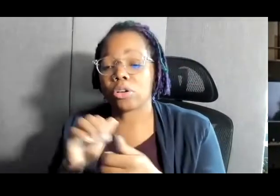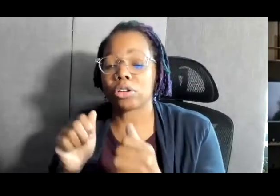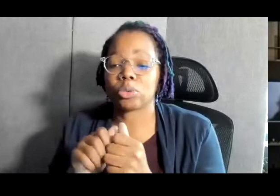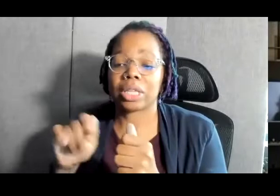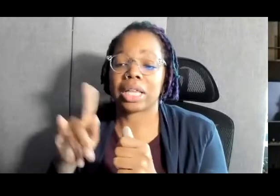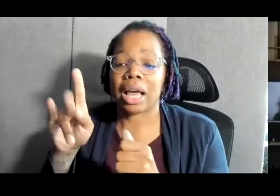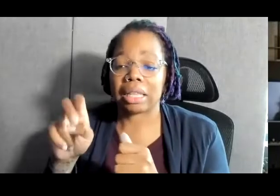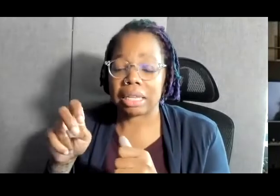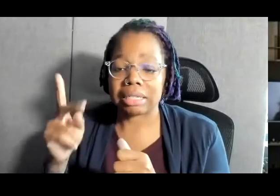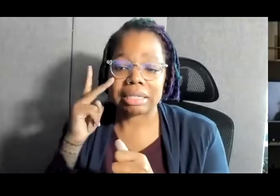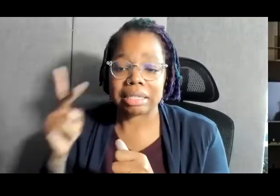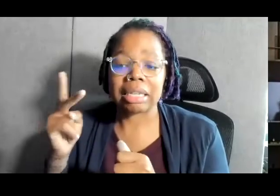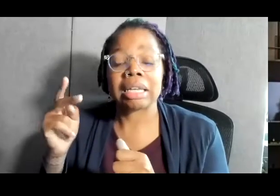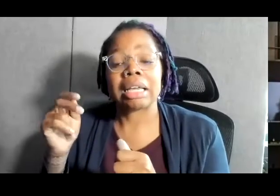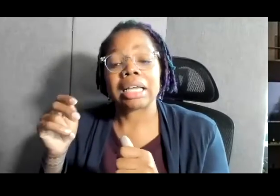wish to see.